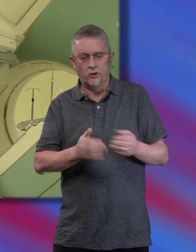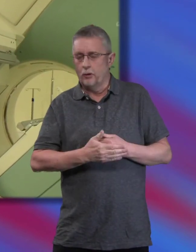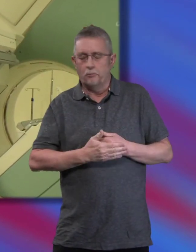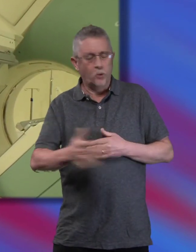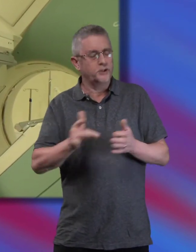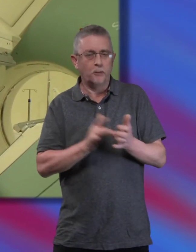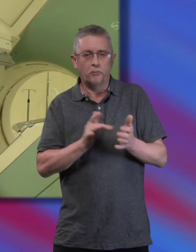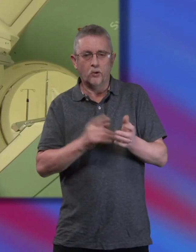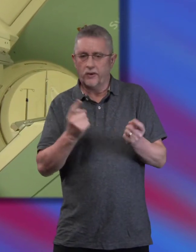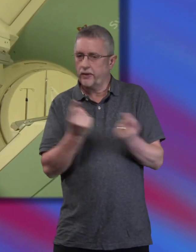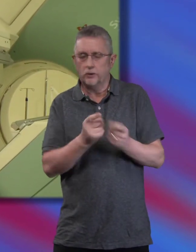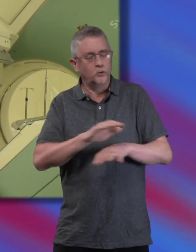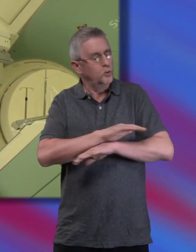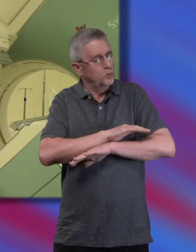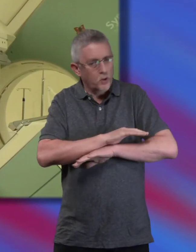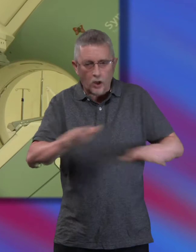at no point do you move.